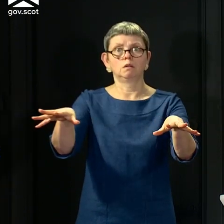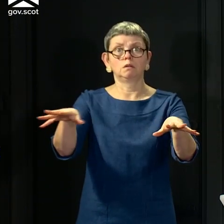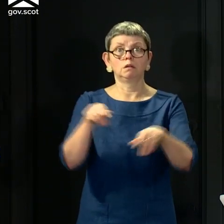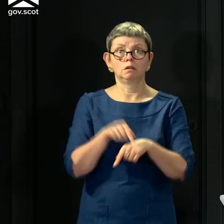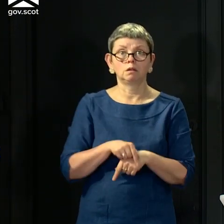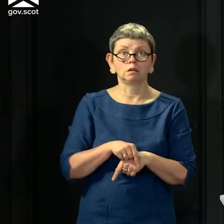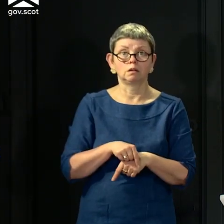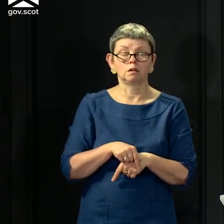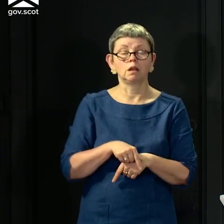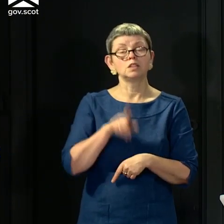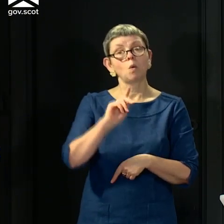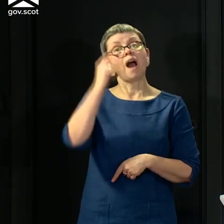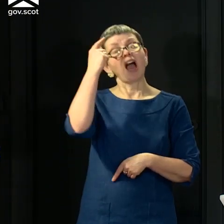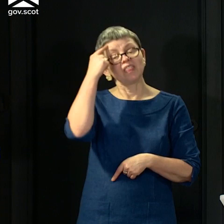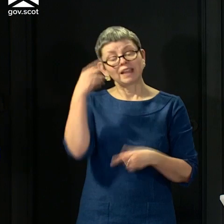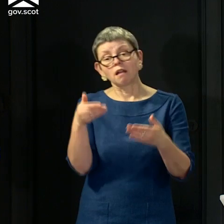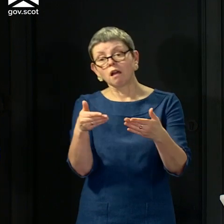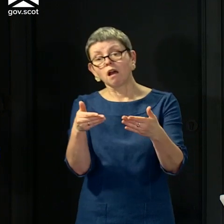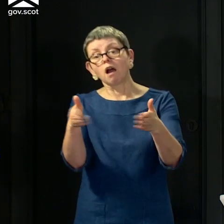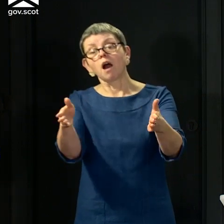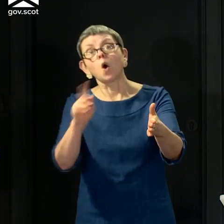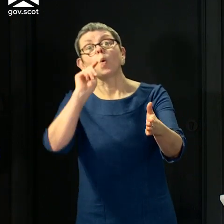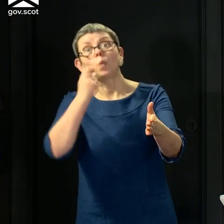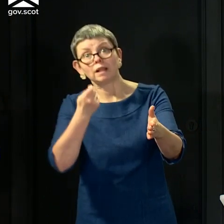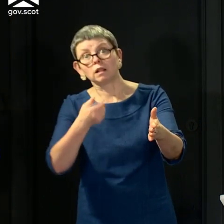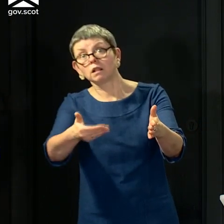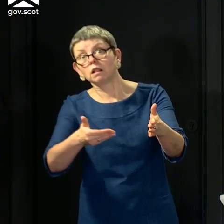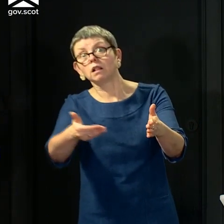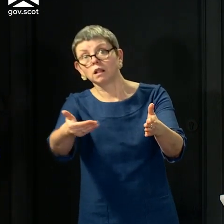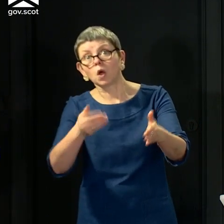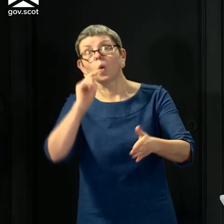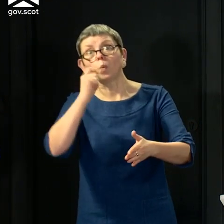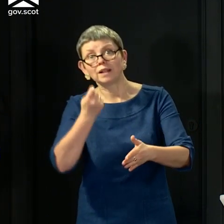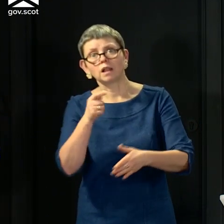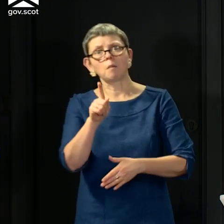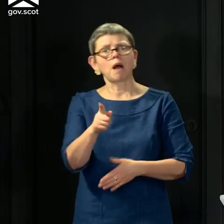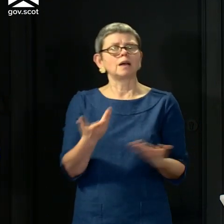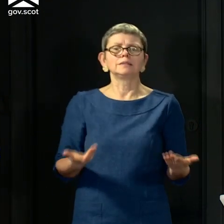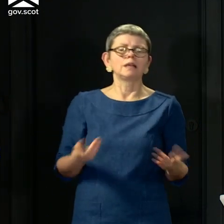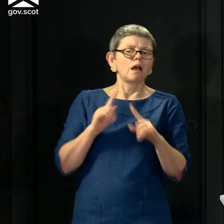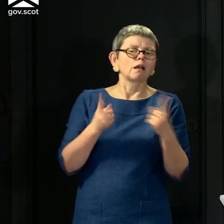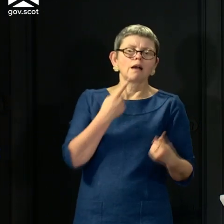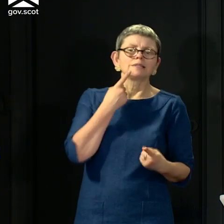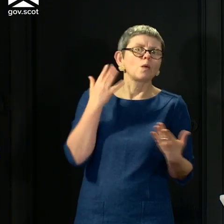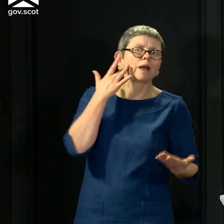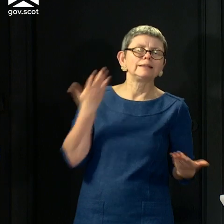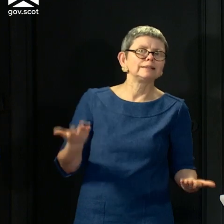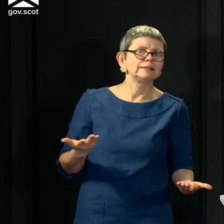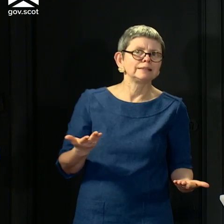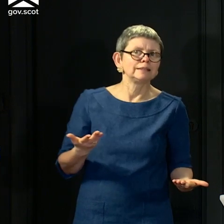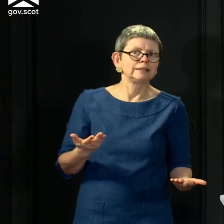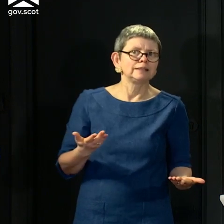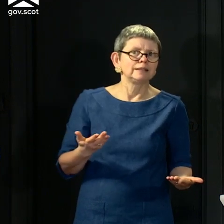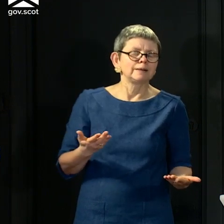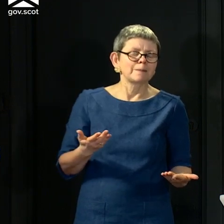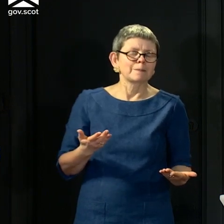it, there is light at the end of the tunnel. I think that's what the Prime Minister was trying to say. It's what I'm trying to say. But it's too early to say that that light is not going